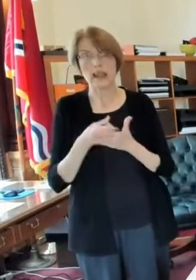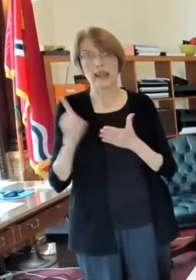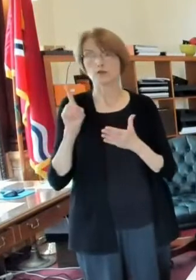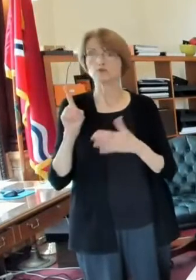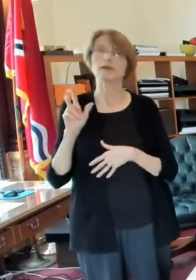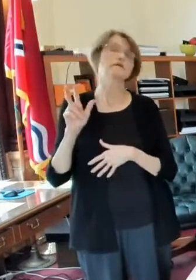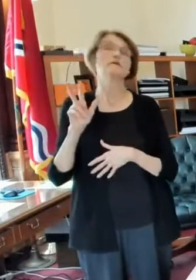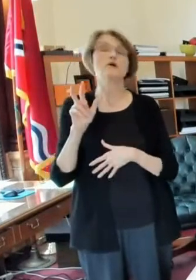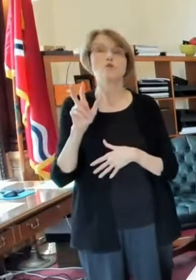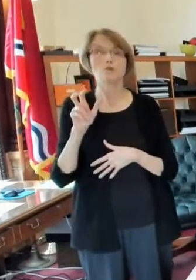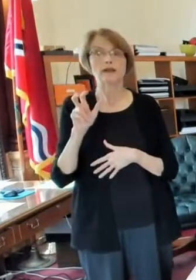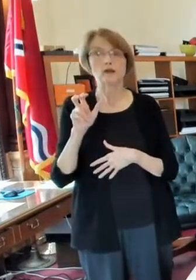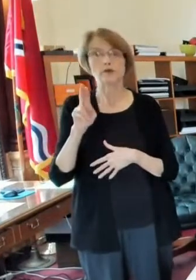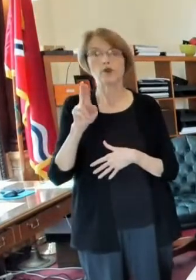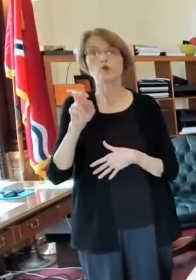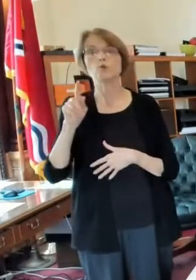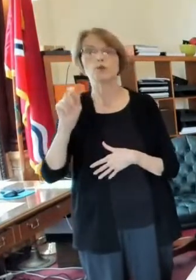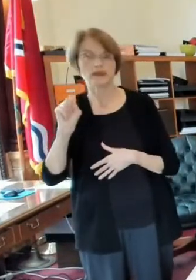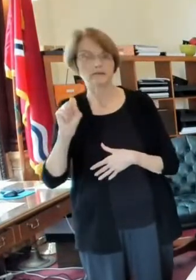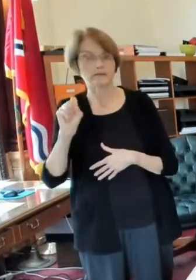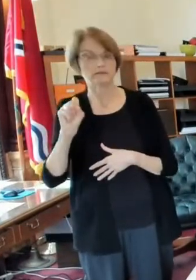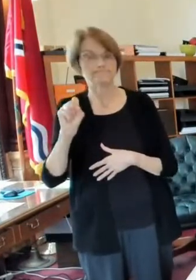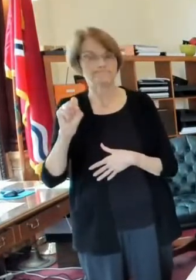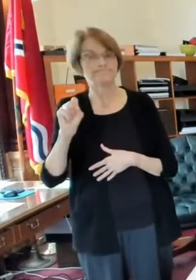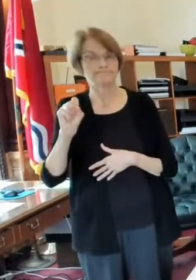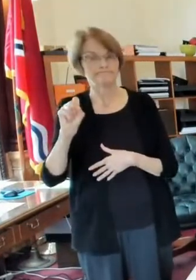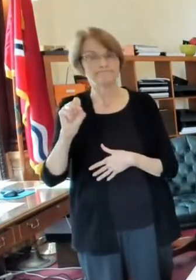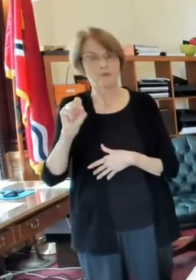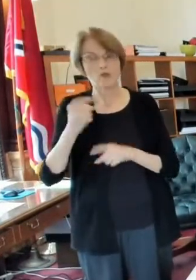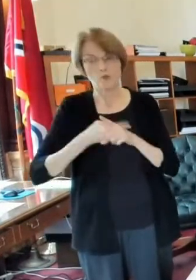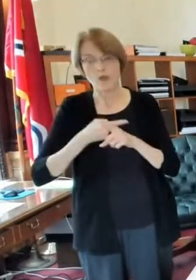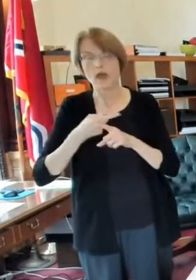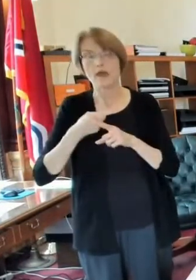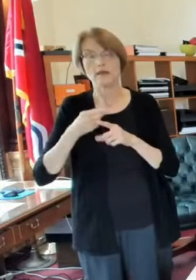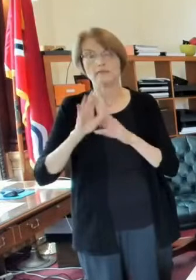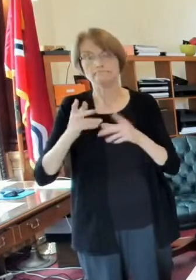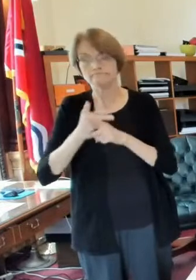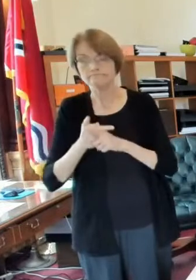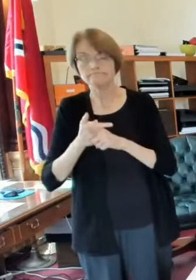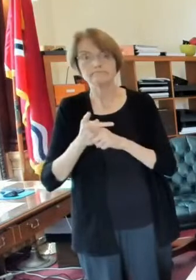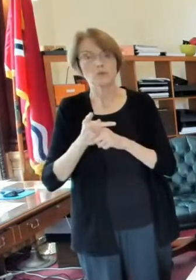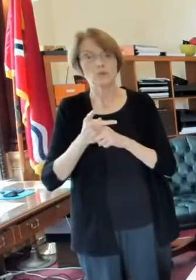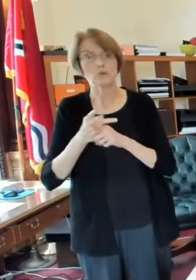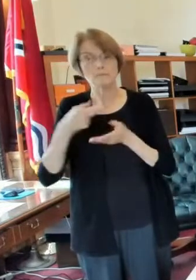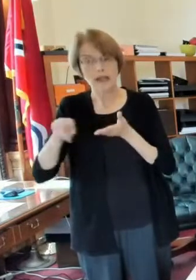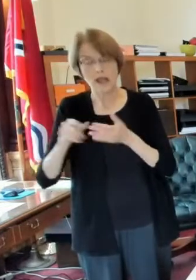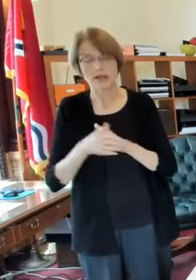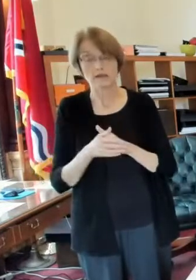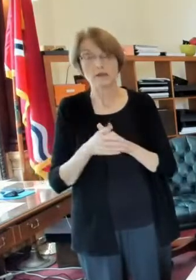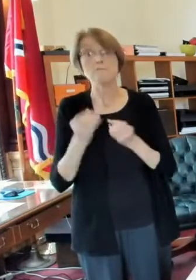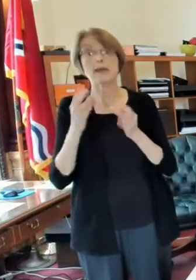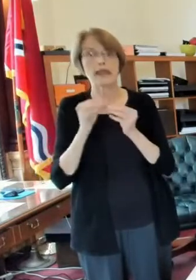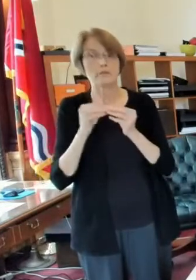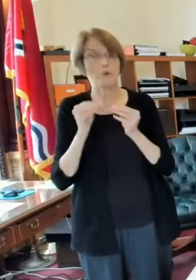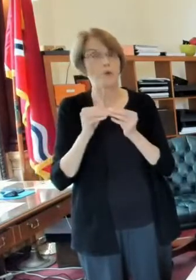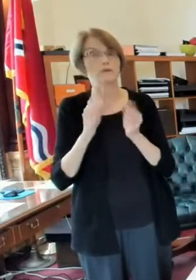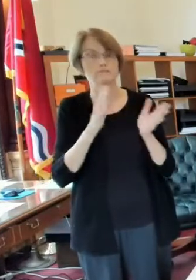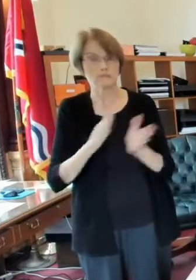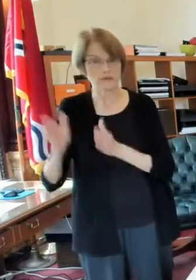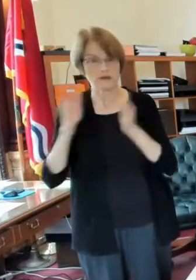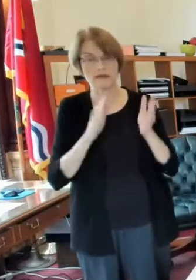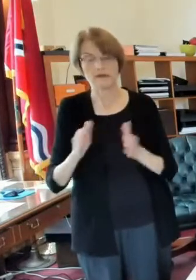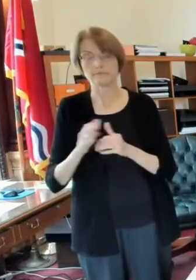units that had been paid for now there are many more that are in the works and the agencies that we